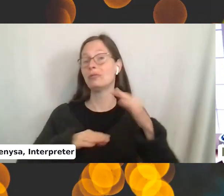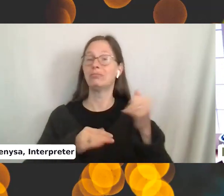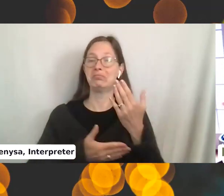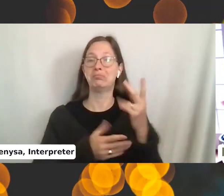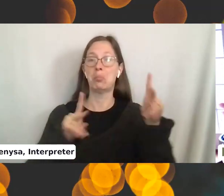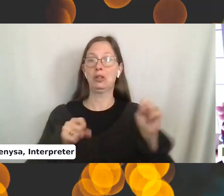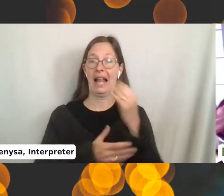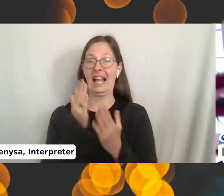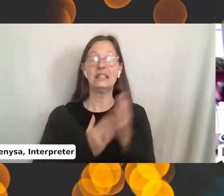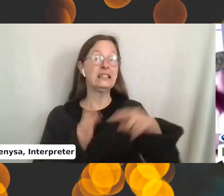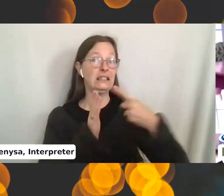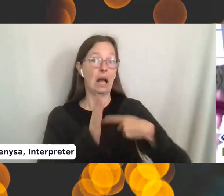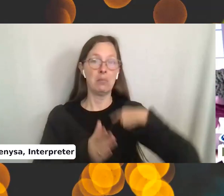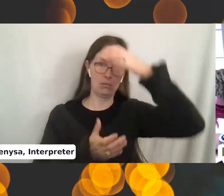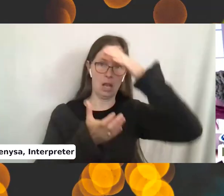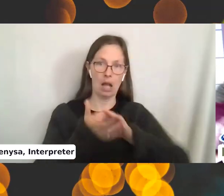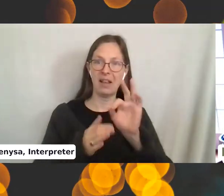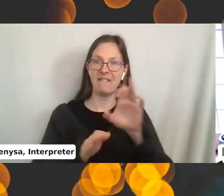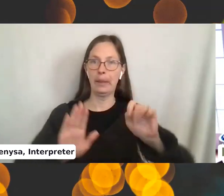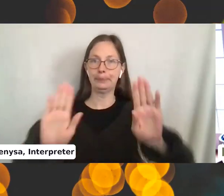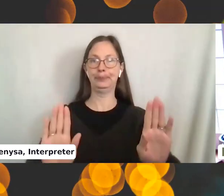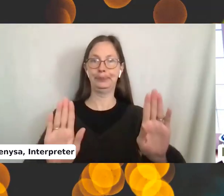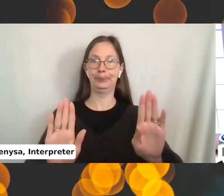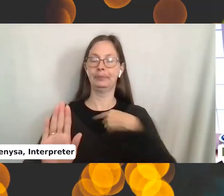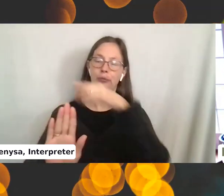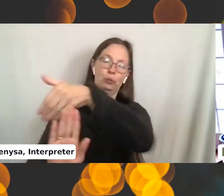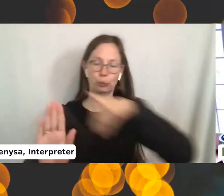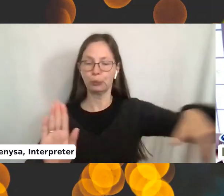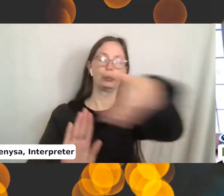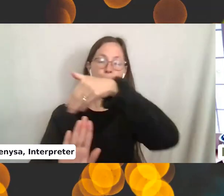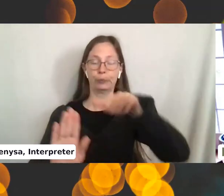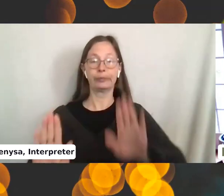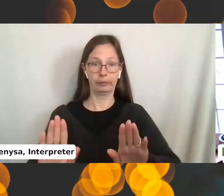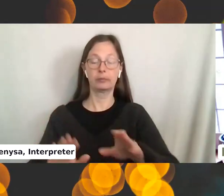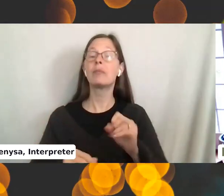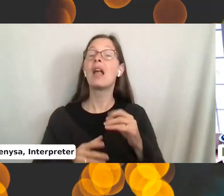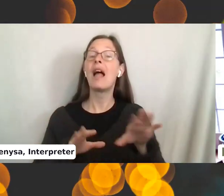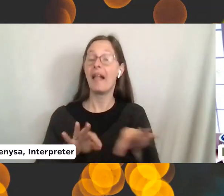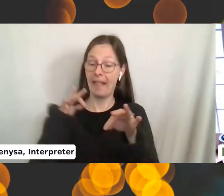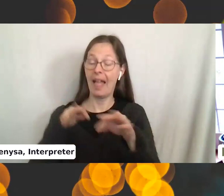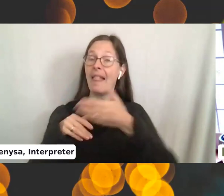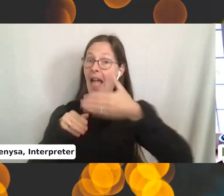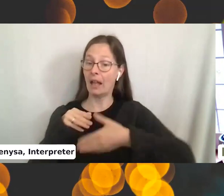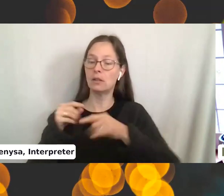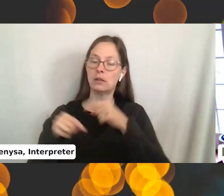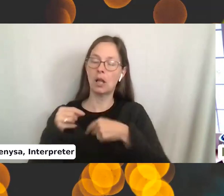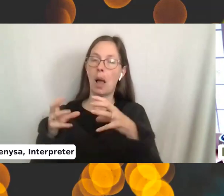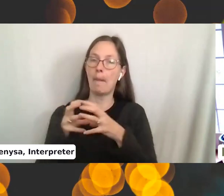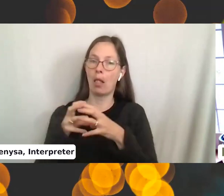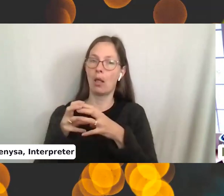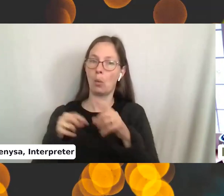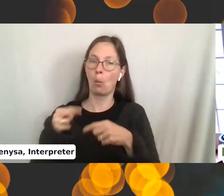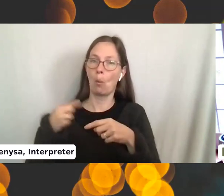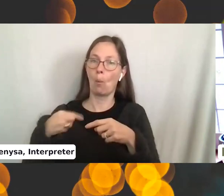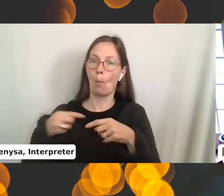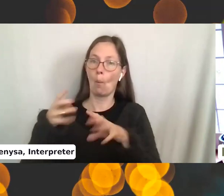just make my husband put his feet out and I'll put it over the tops of his feet. And then you take the end and you wind it into a ball little by little and you end up with